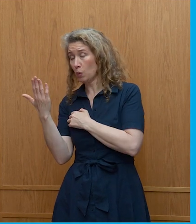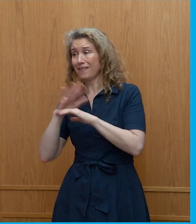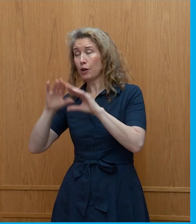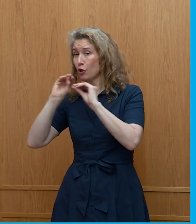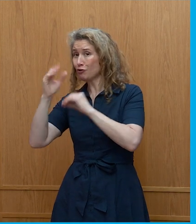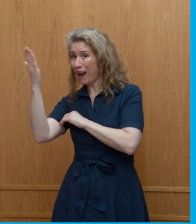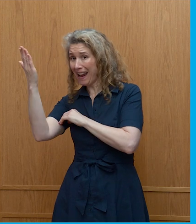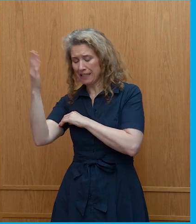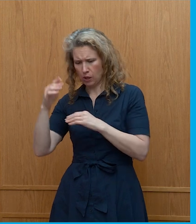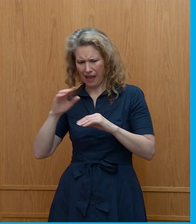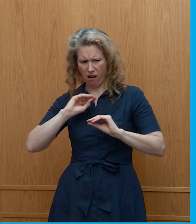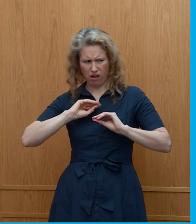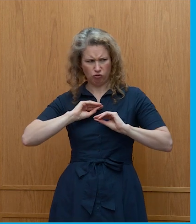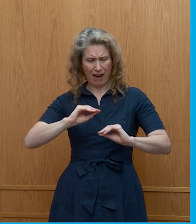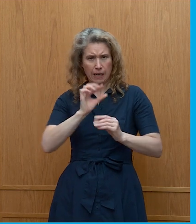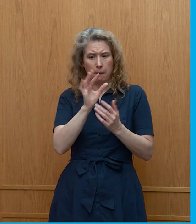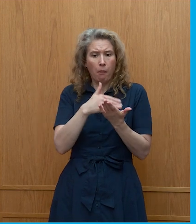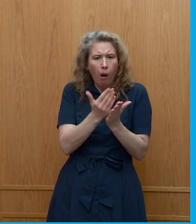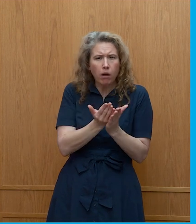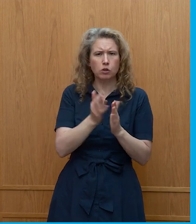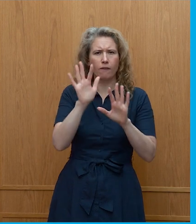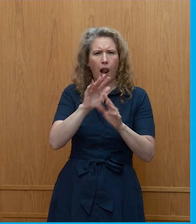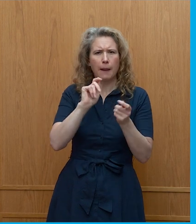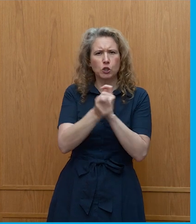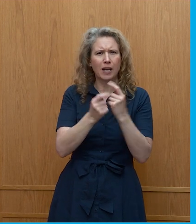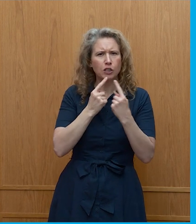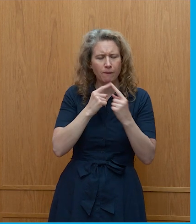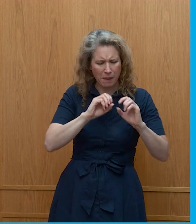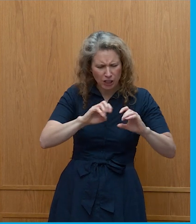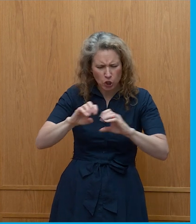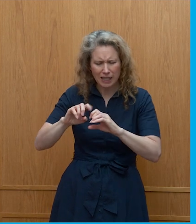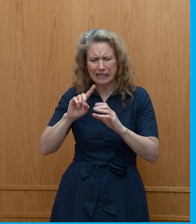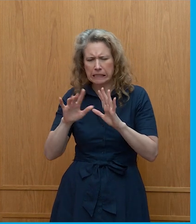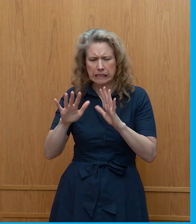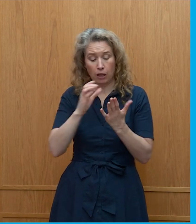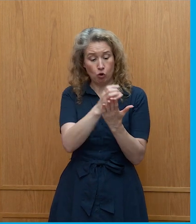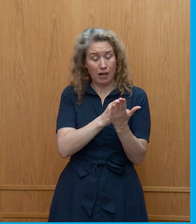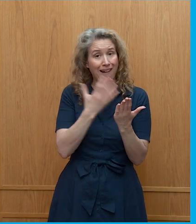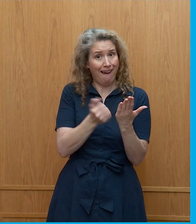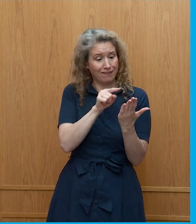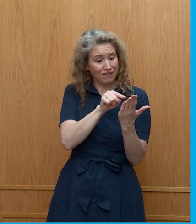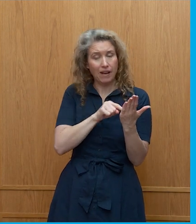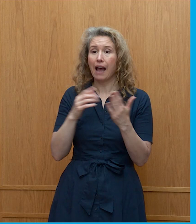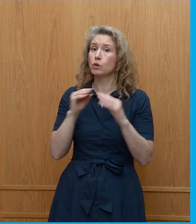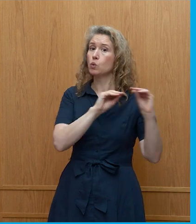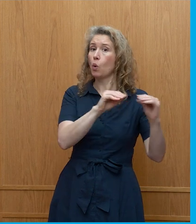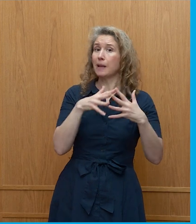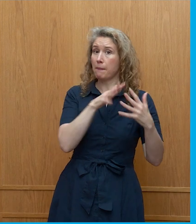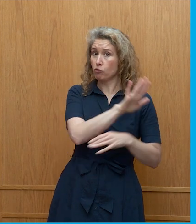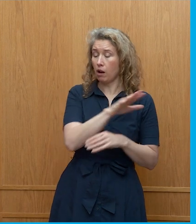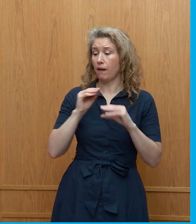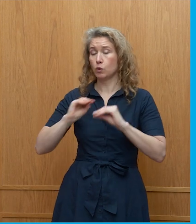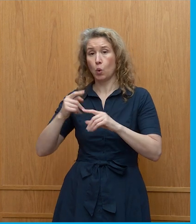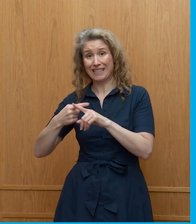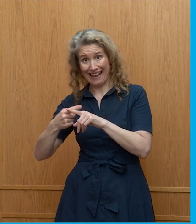either, so they're delivering aspects and topics within the curriculum. Now I've taught in the US, I've taught in England,